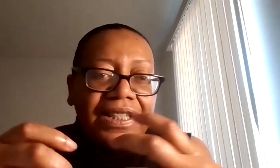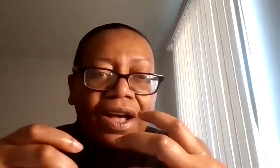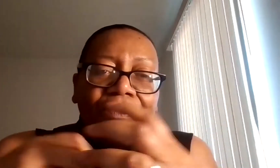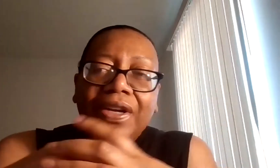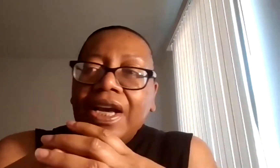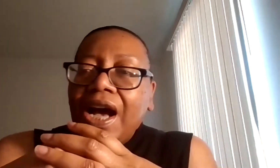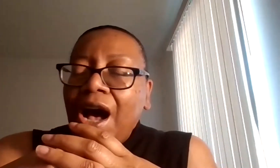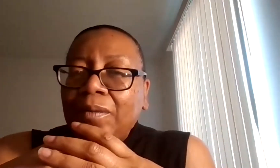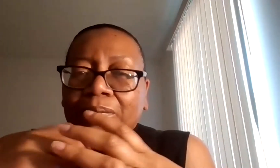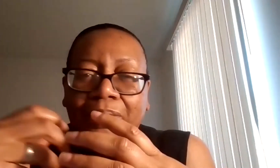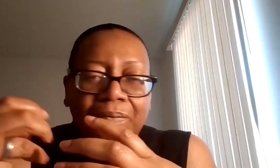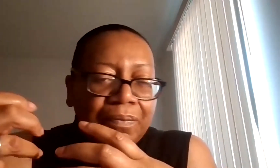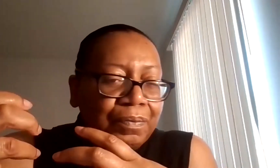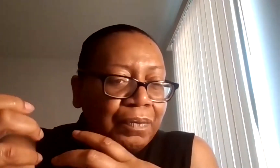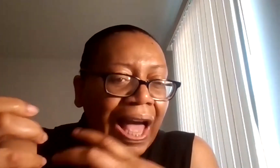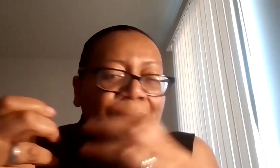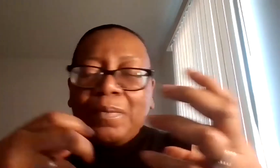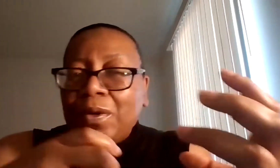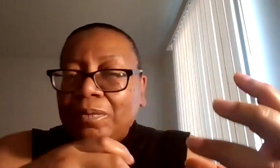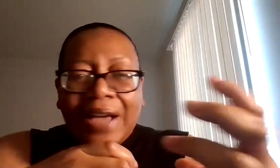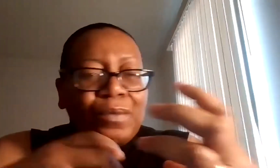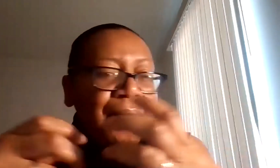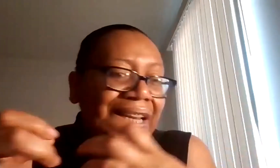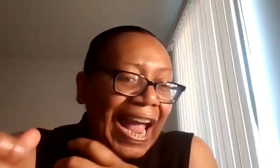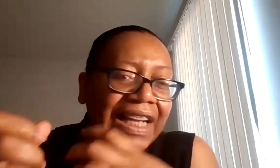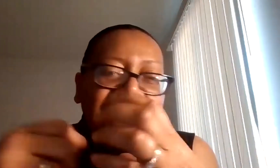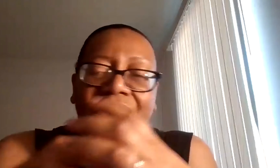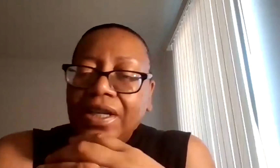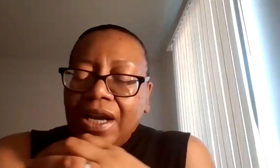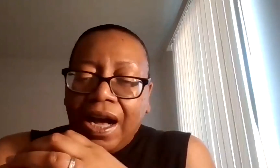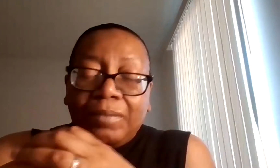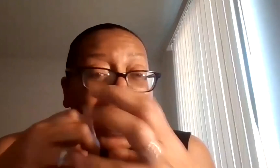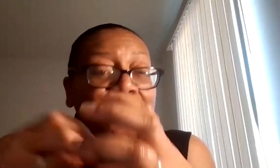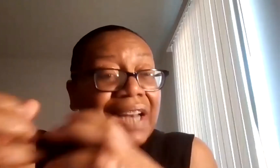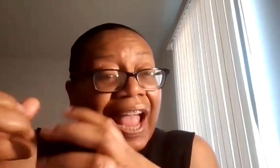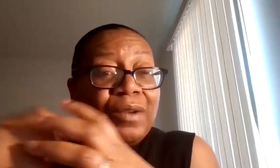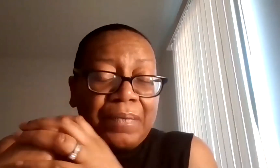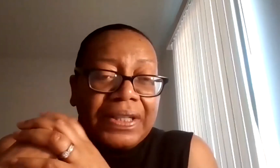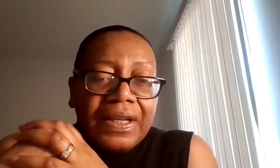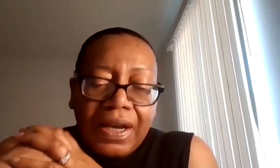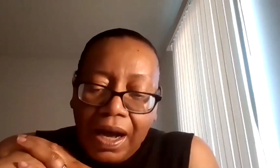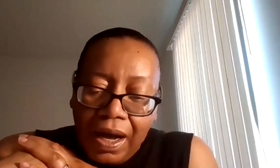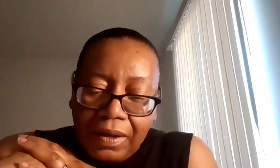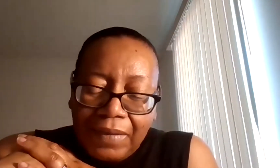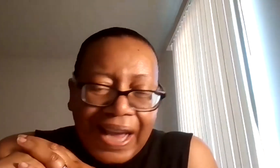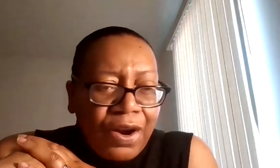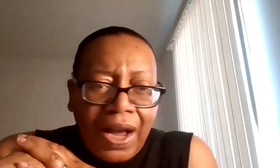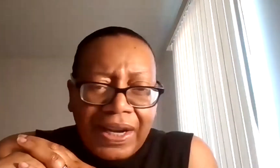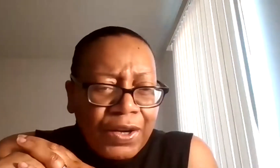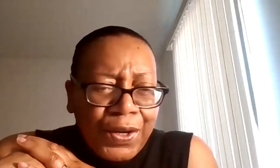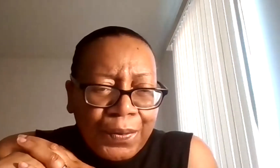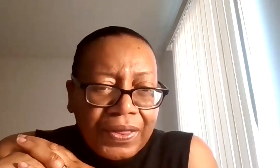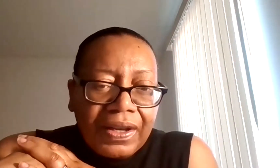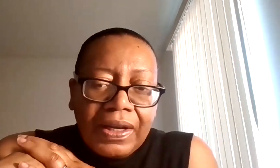the continuous deaths of black people, black women and black men and women and